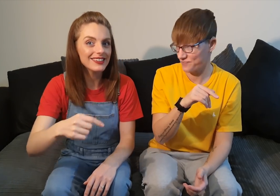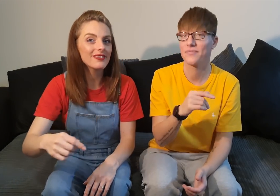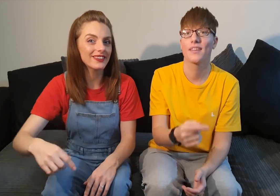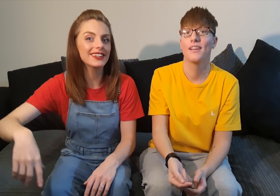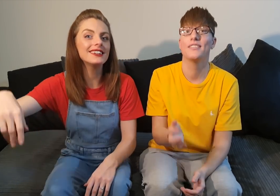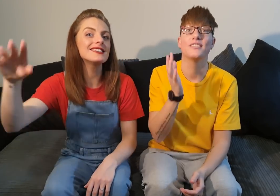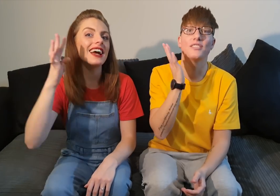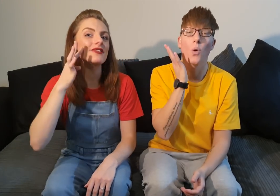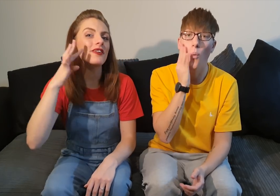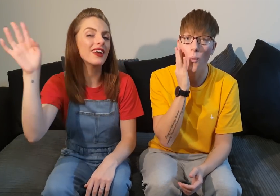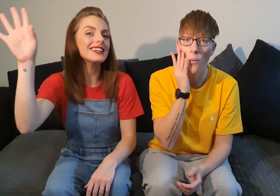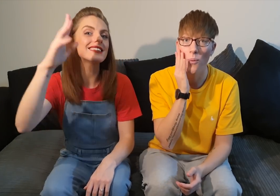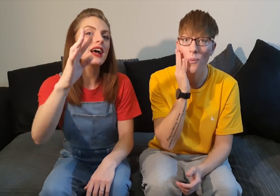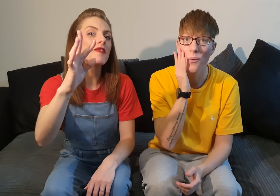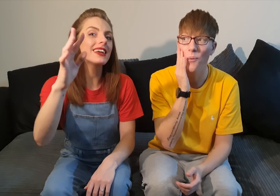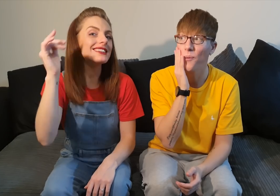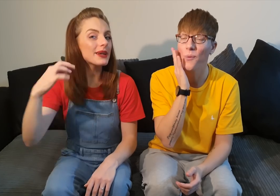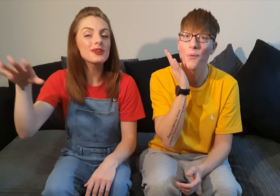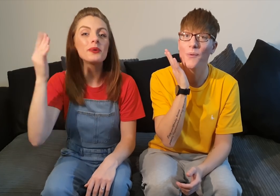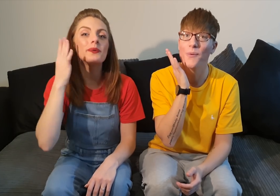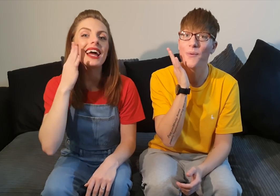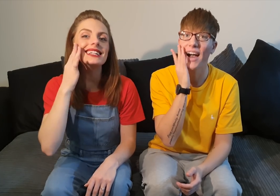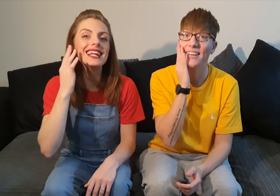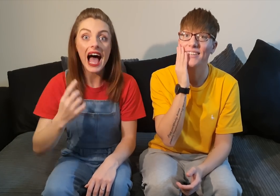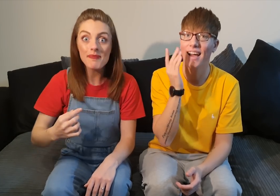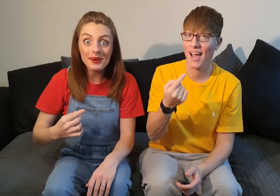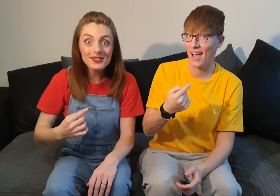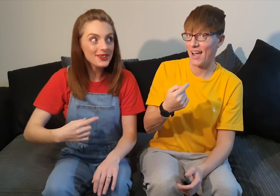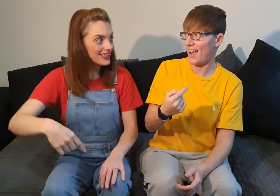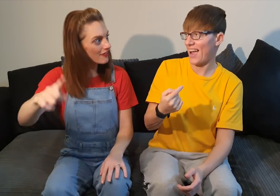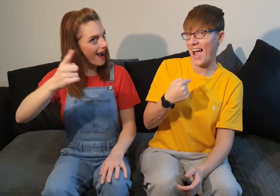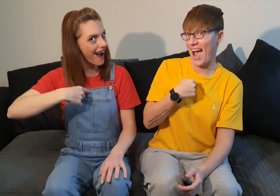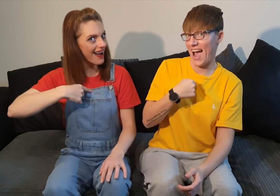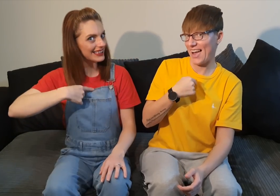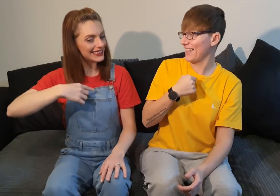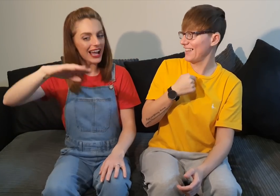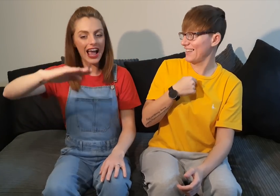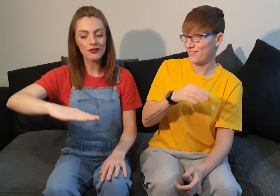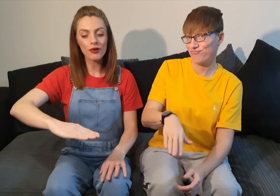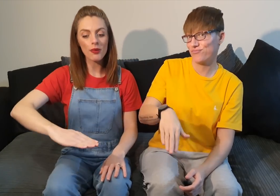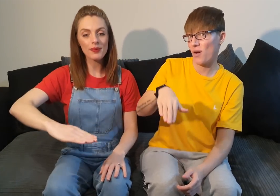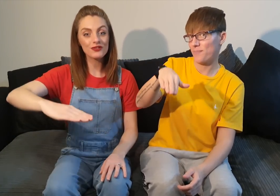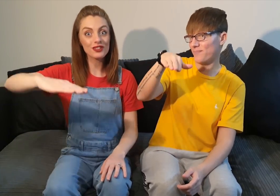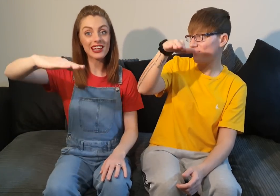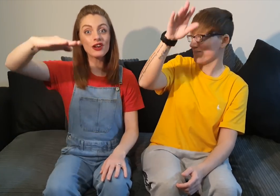very good side of your face fingertips when and point to yourself I and grow up is just like you're